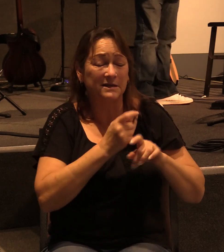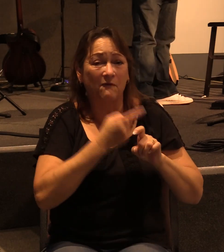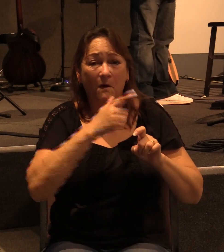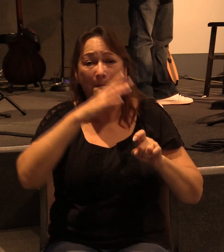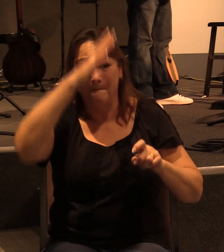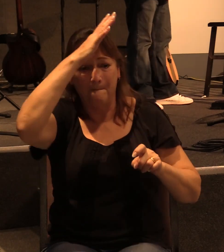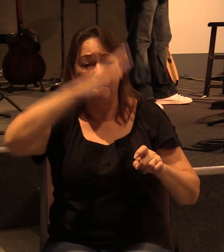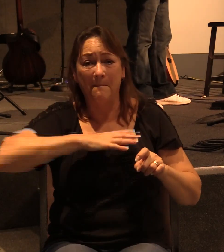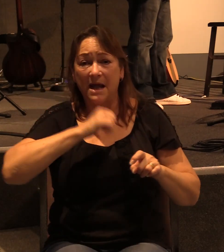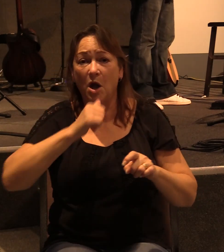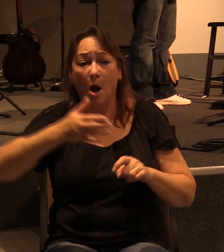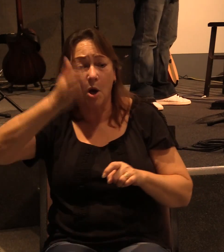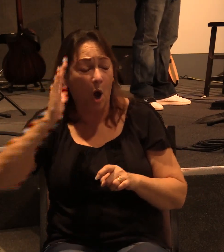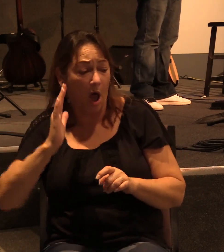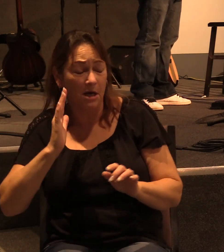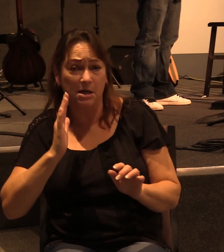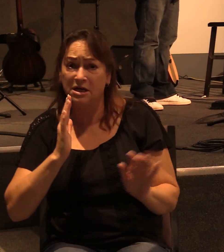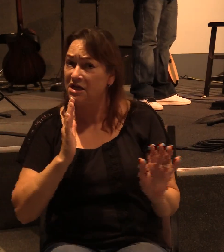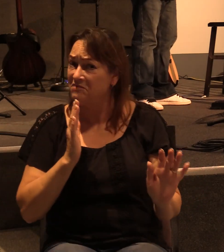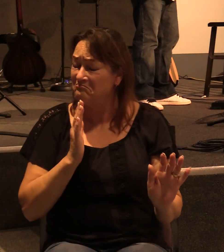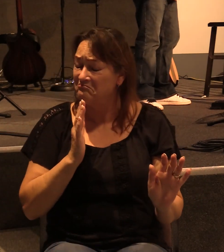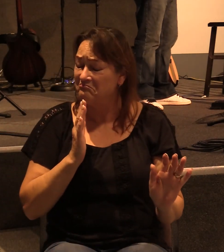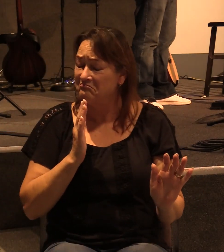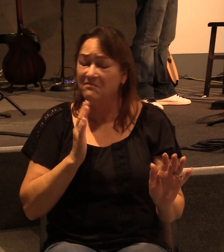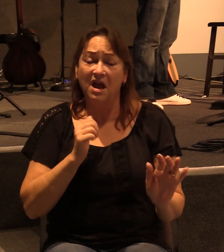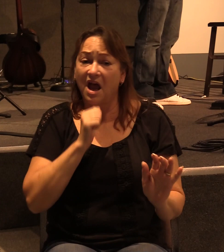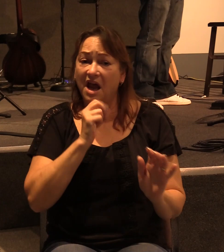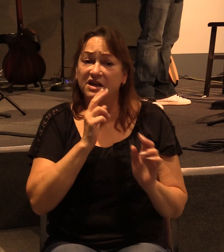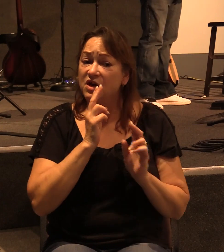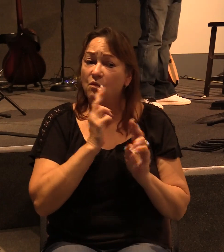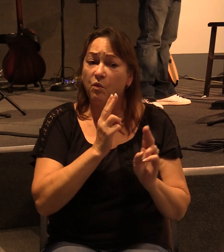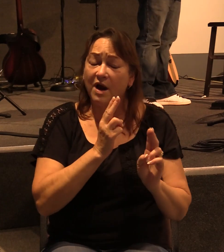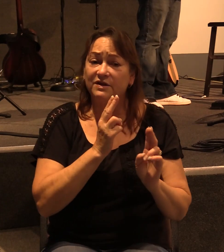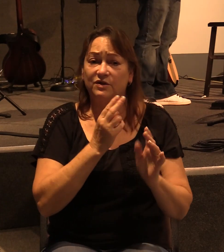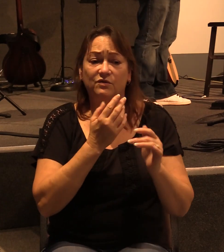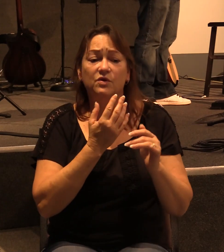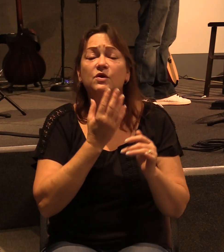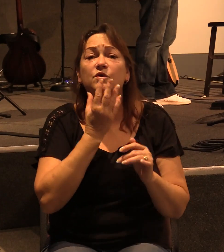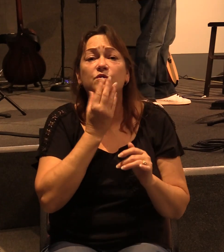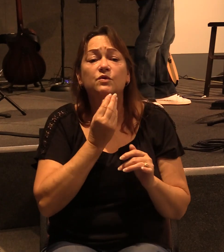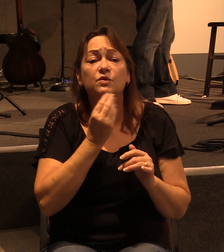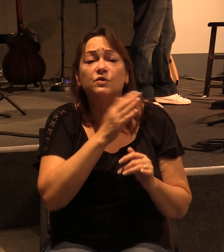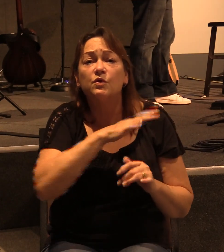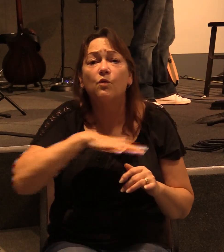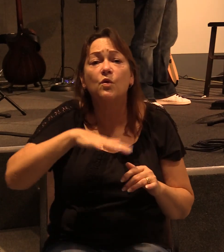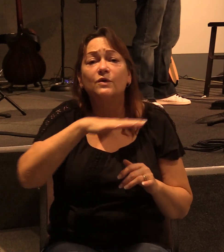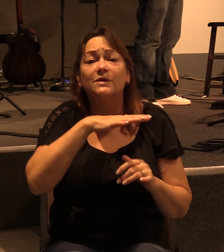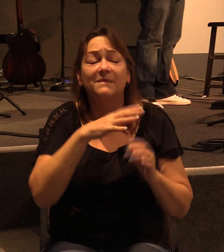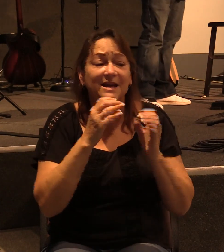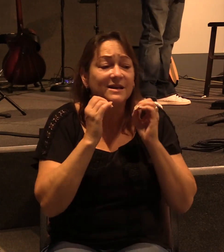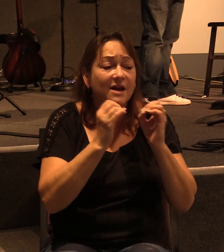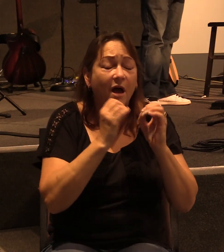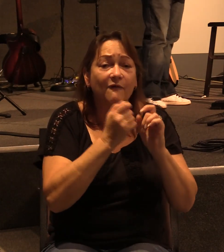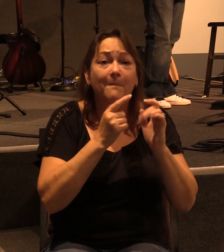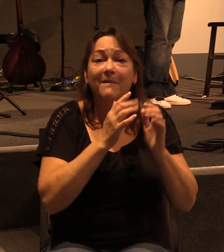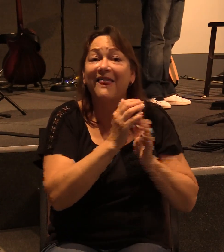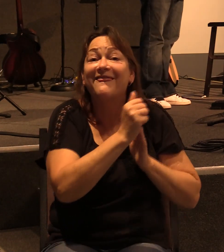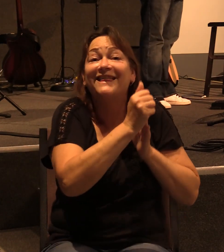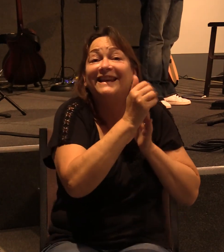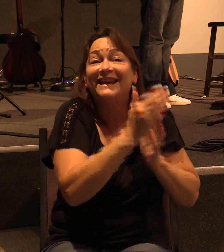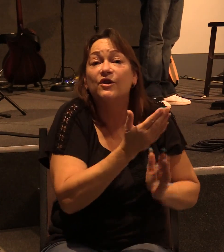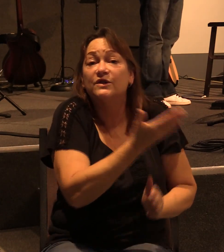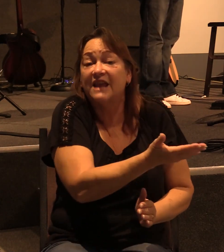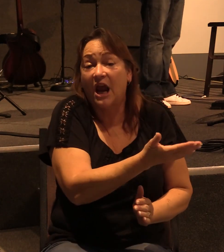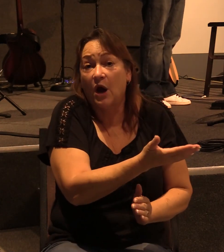from men and not God. Well, I didn't rush straight to Jerusalem to be taught by the leaders of Christianity. Okay?